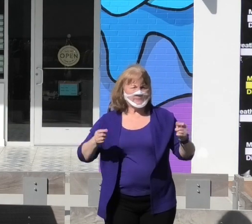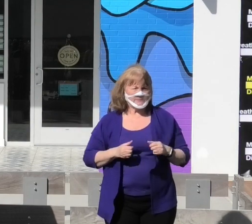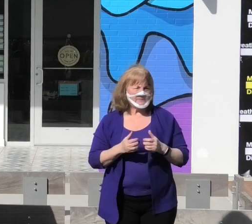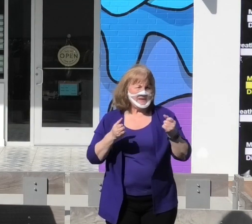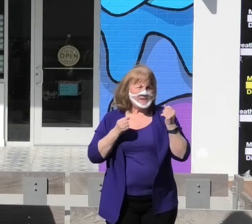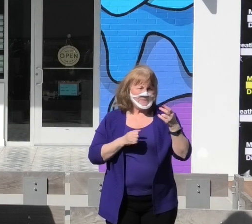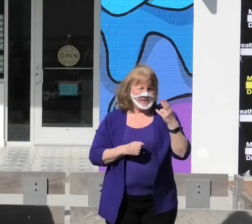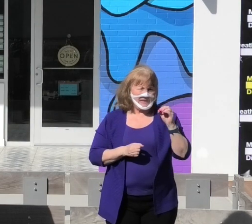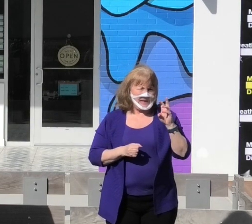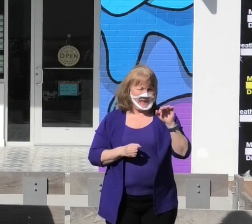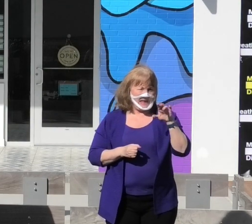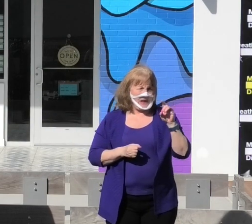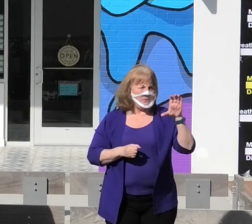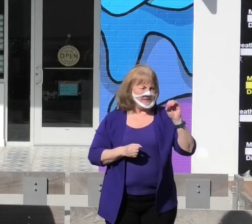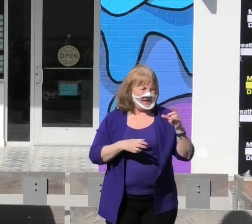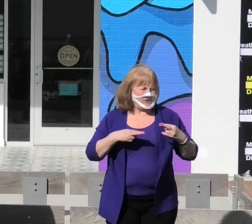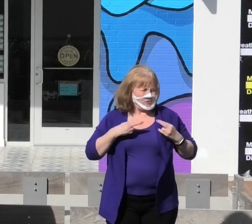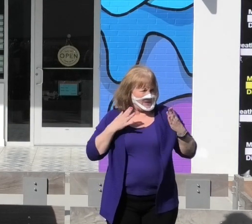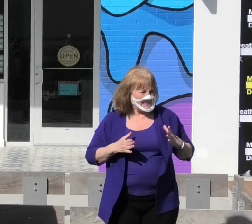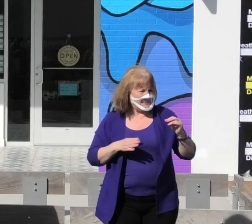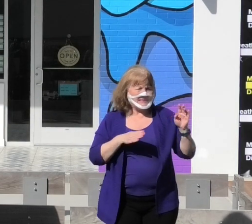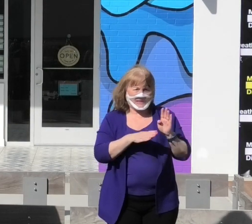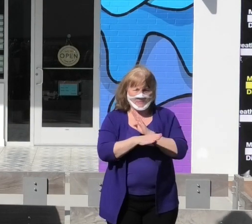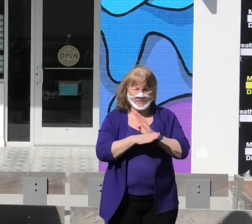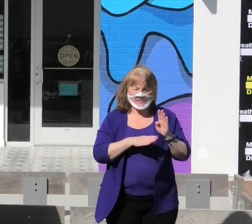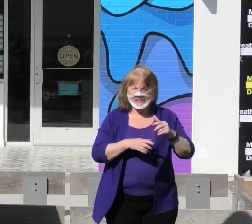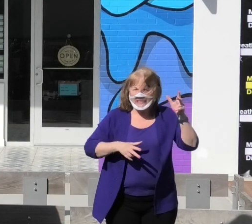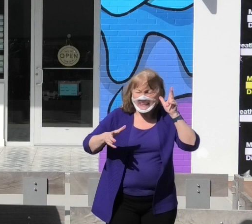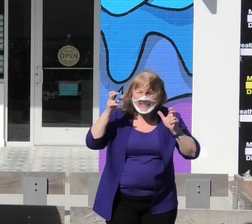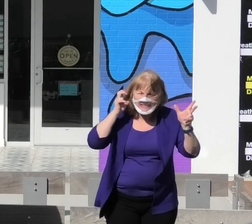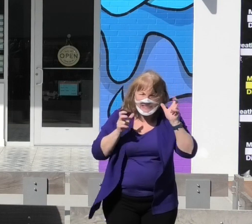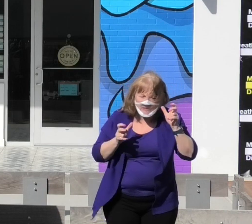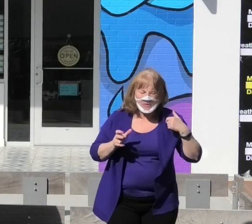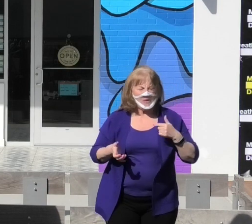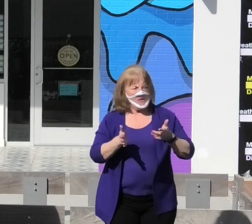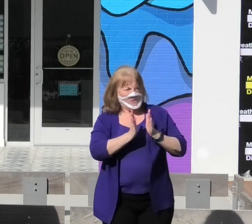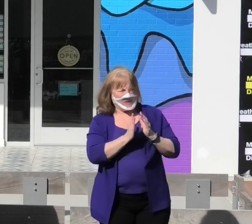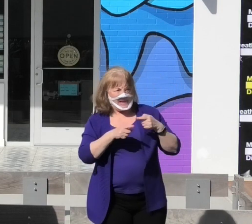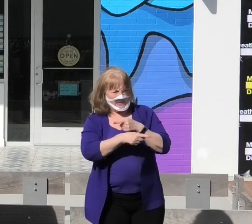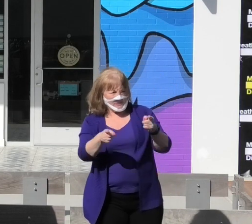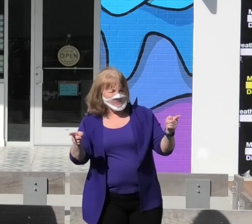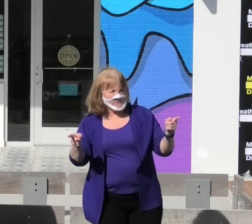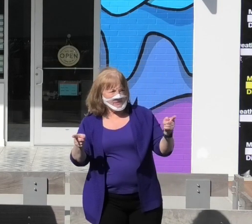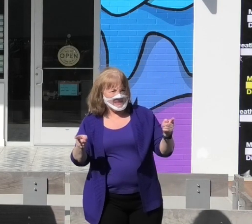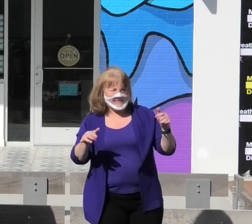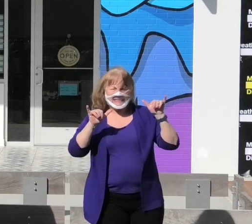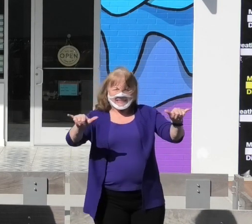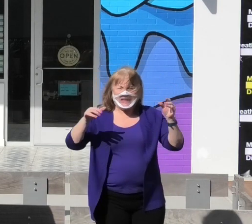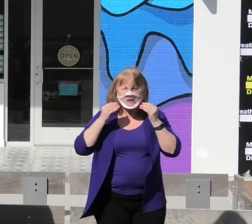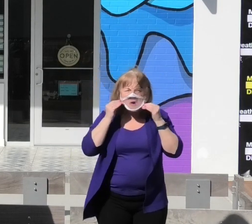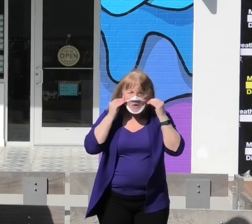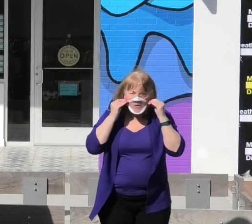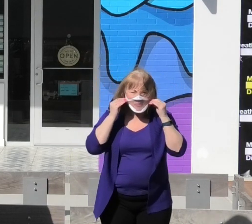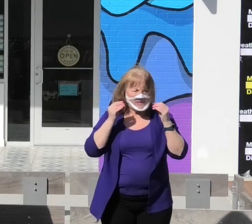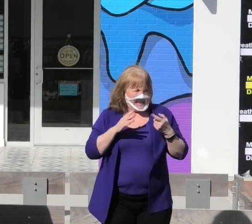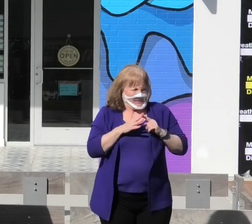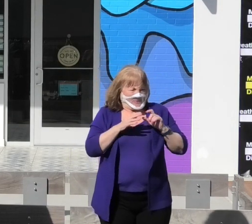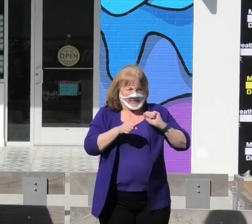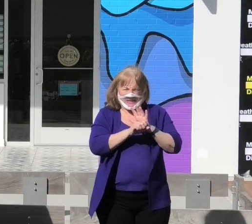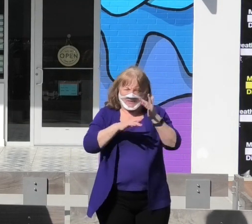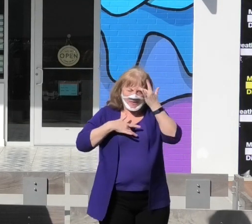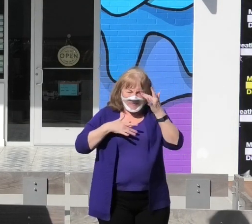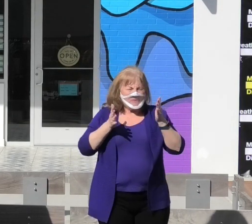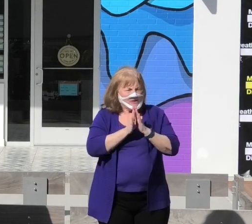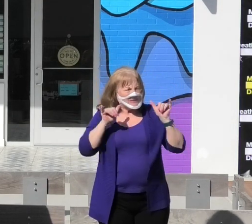Many Howard County residents and businesses alike listened when we asked everyone to stay home at the beginning of this pandemic,